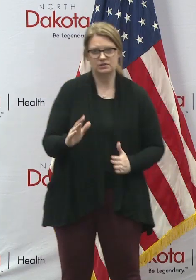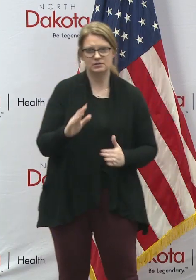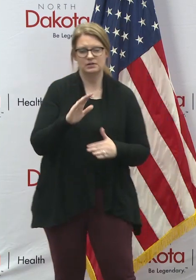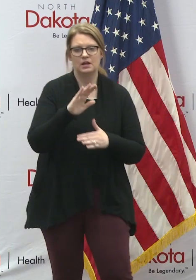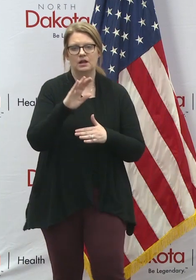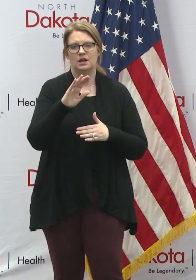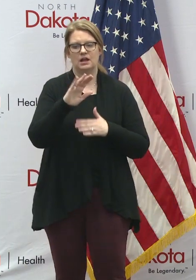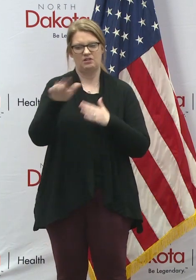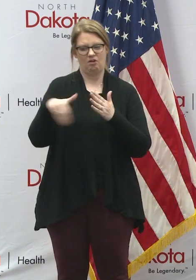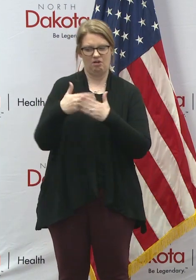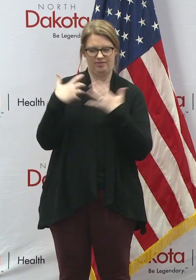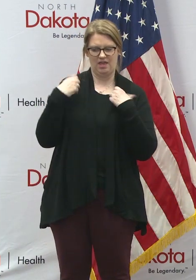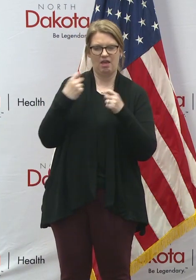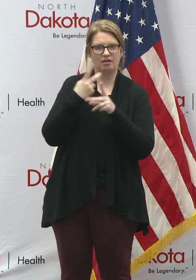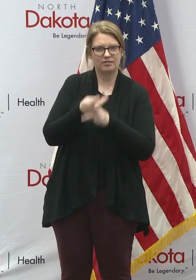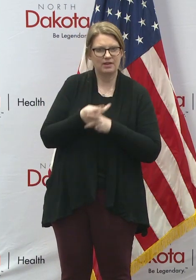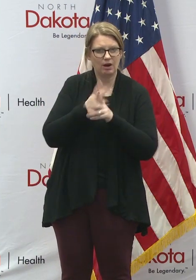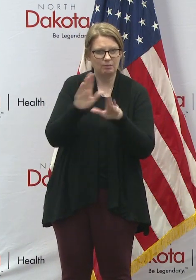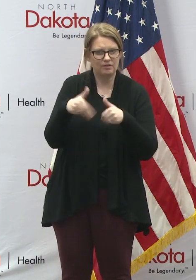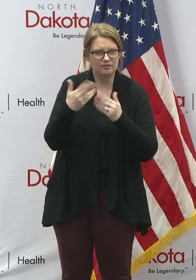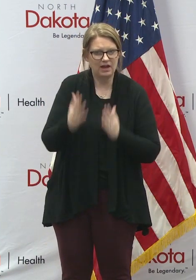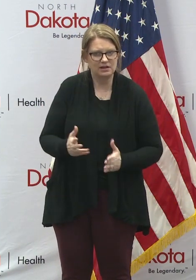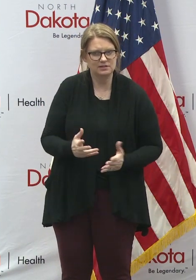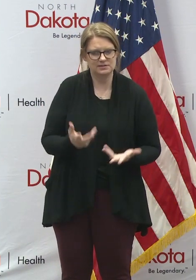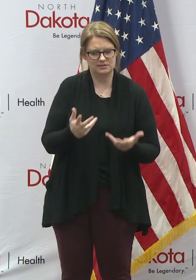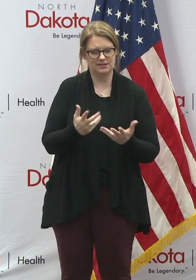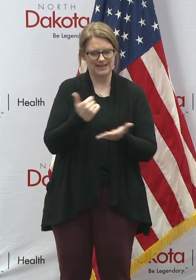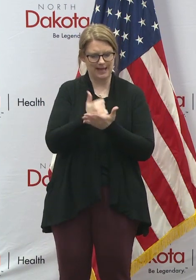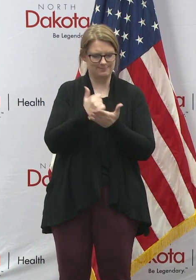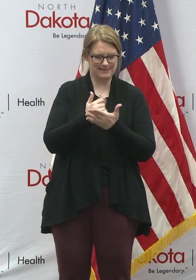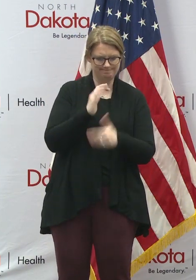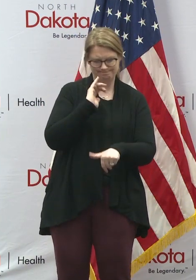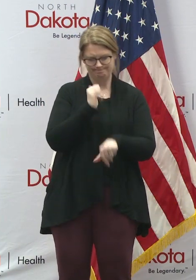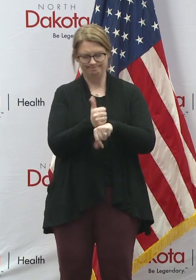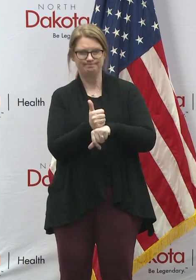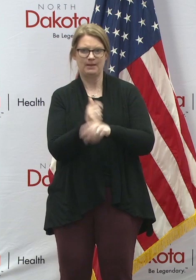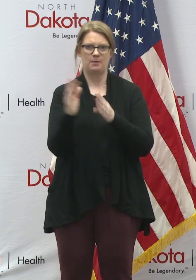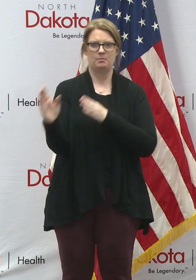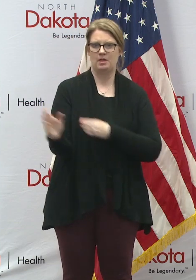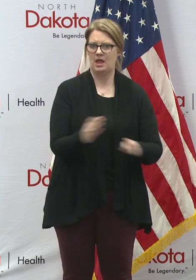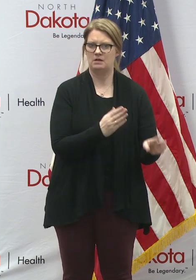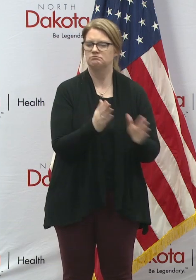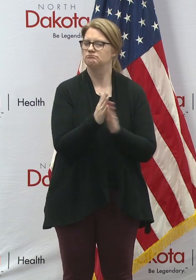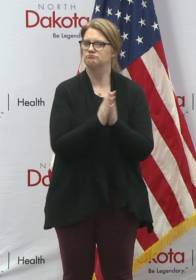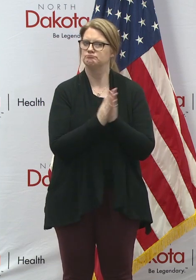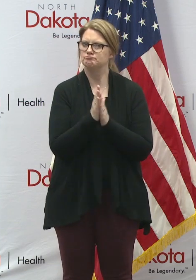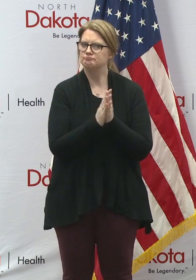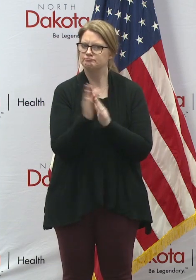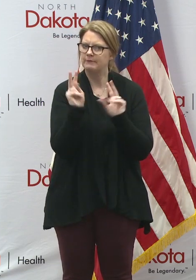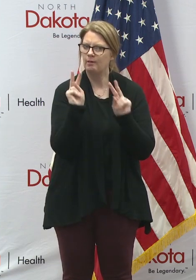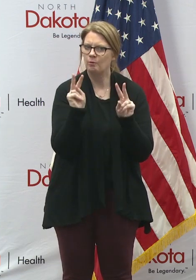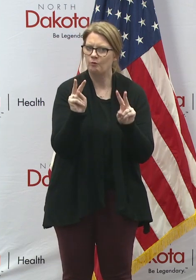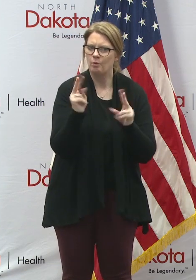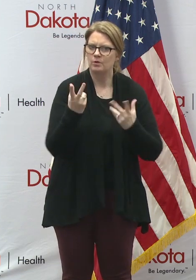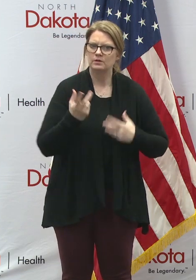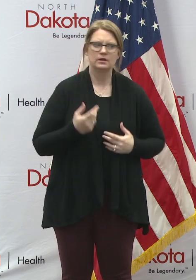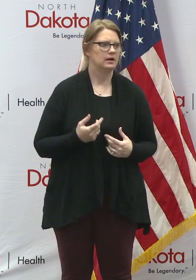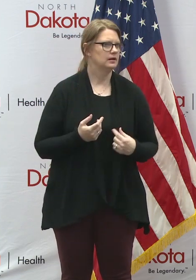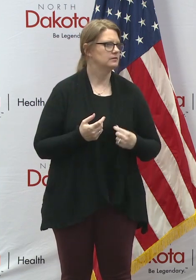healthcare providers that have been involved in creating this plan. And again, I look forward to you